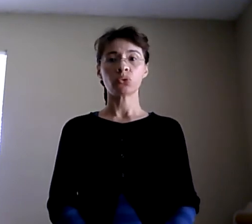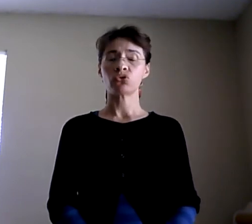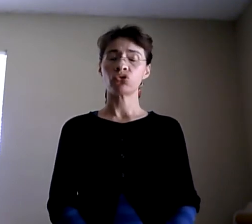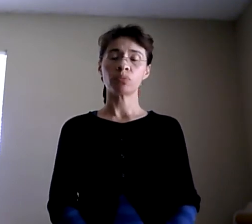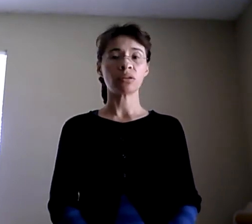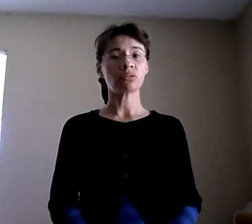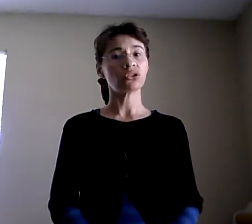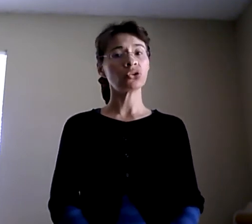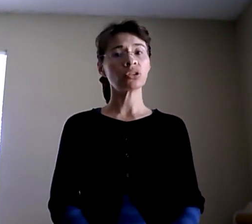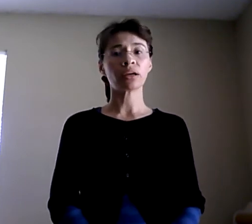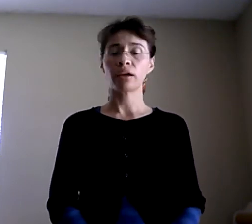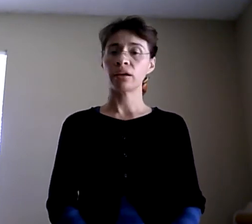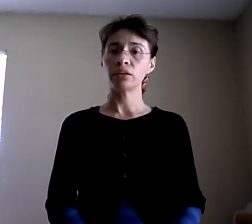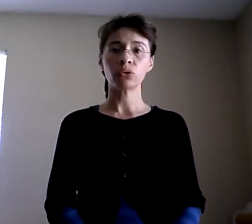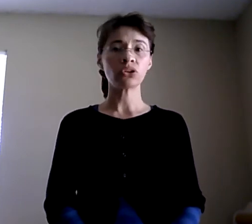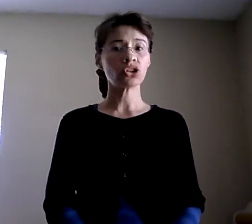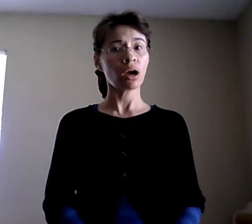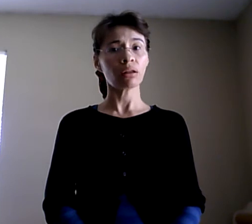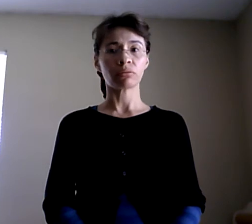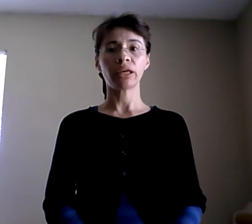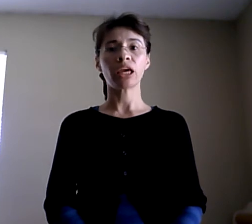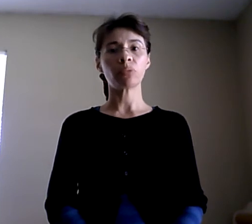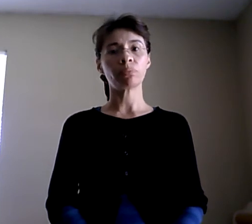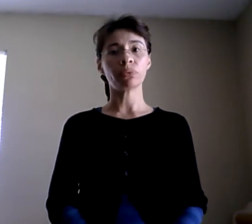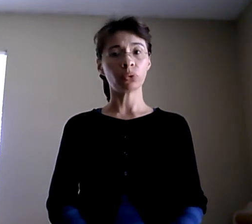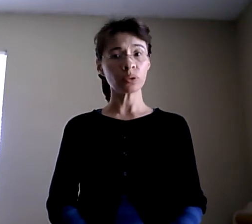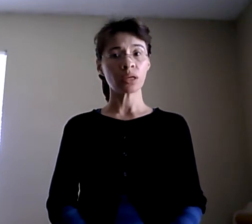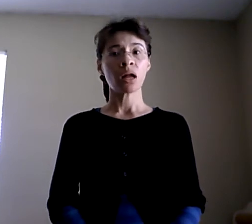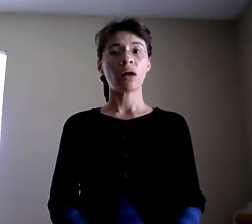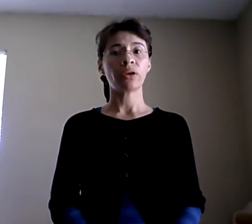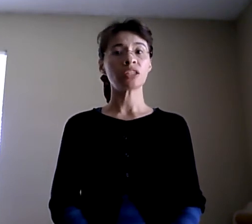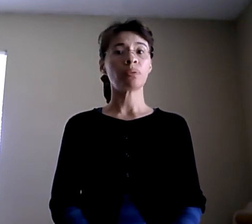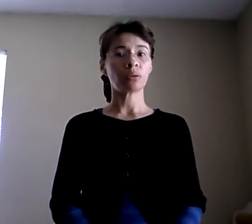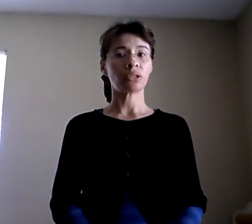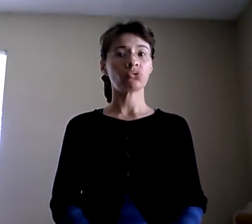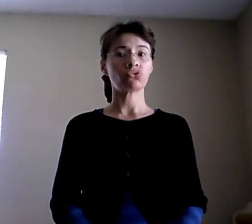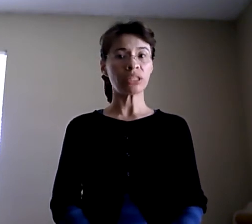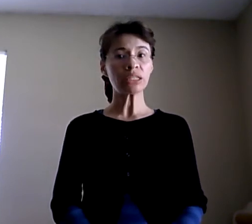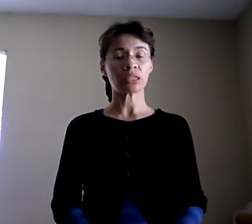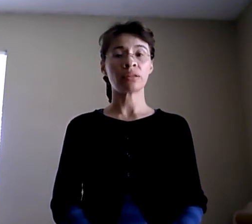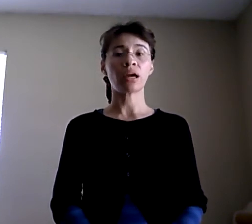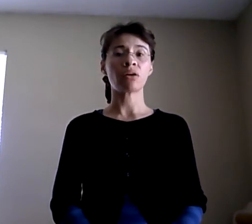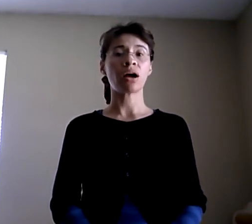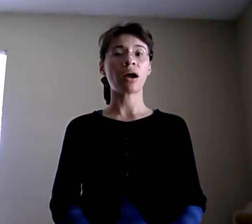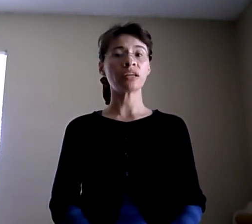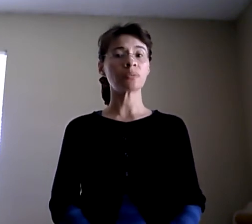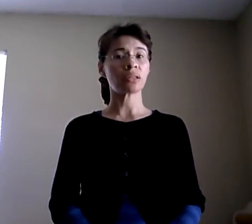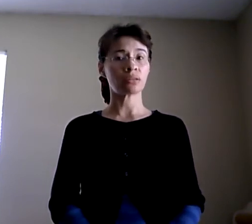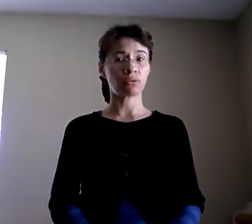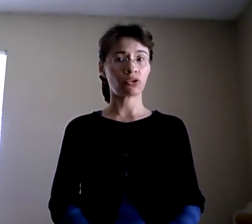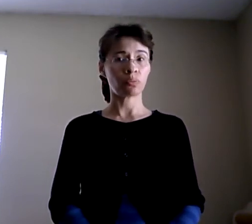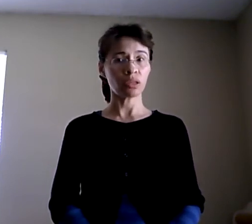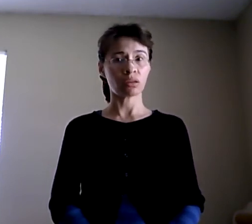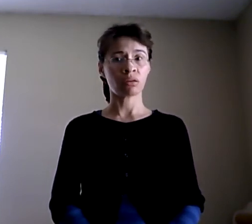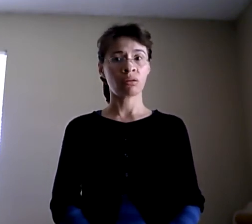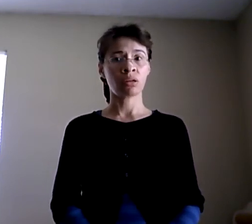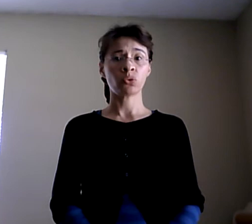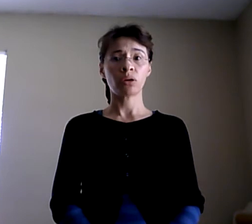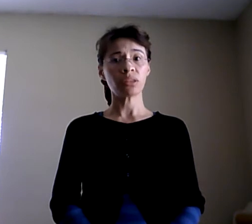just treat me just like any other child. They came in school and they expect me to read. They have high expectancy for me. So every